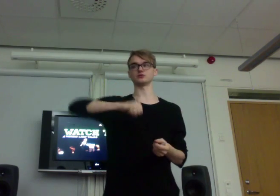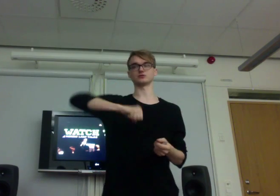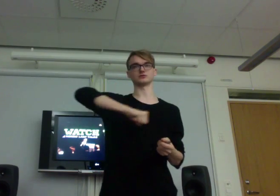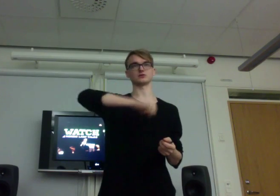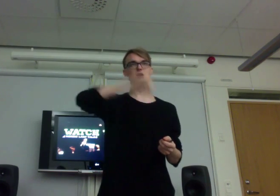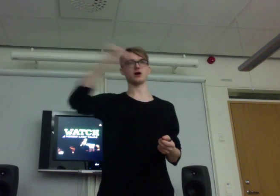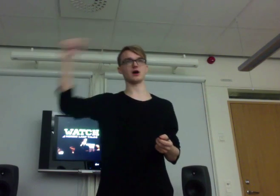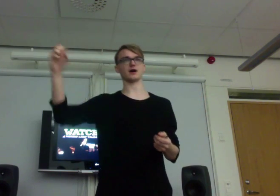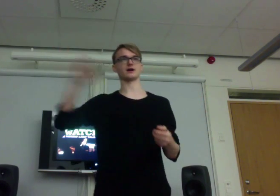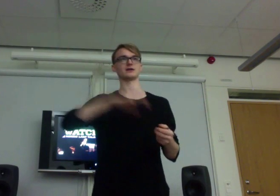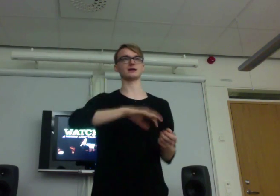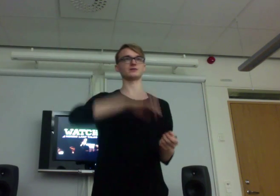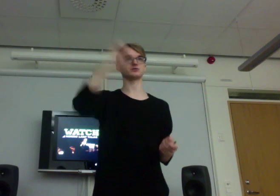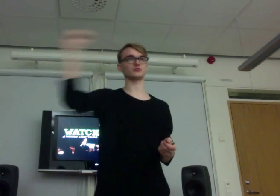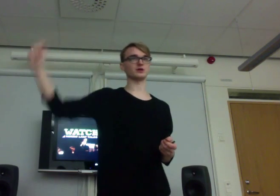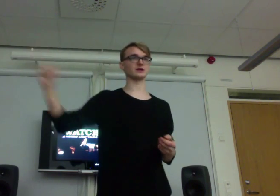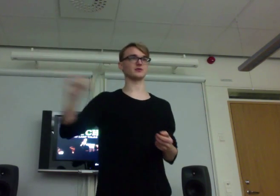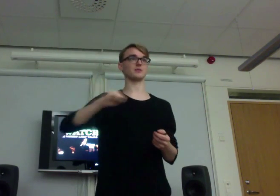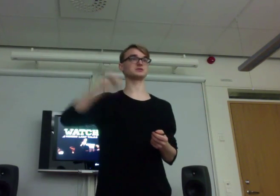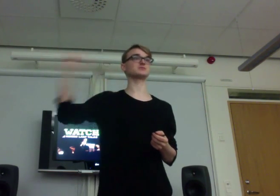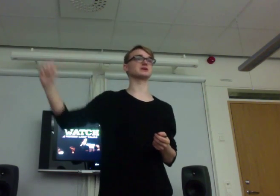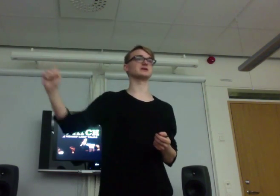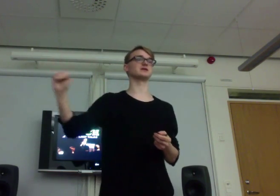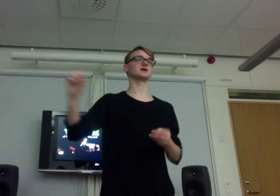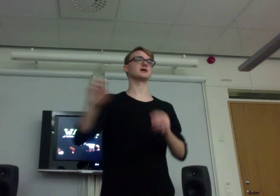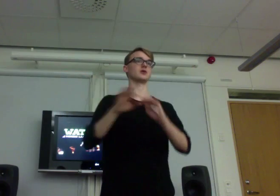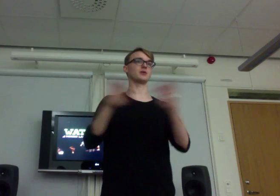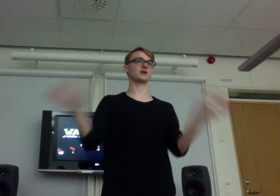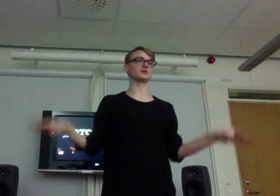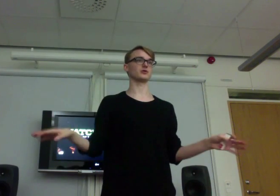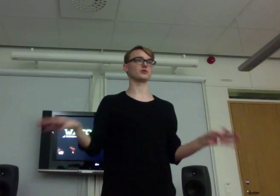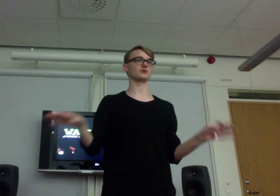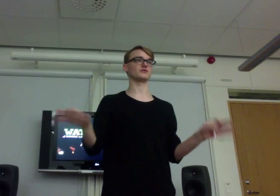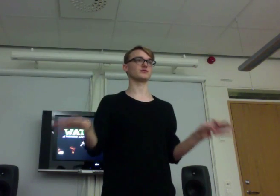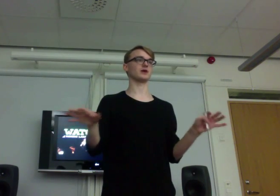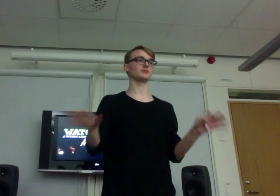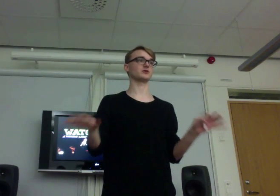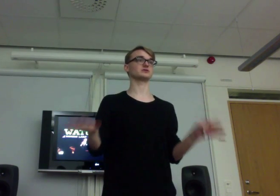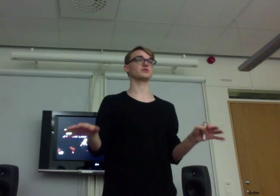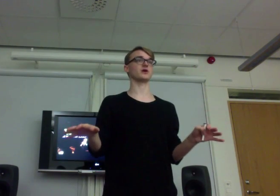like with really rapid speed compared to the other parts of the world.